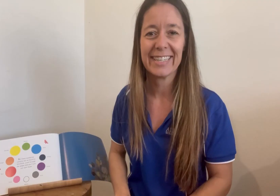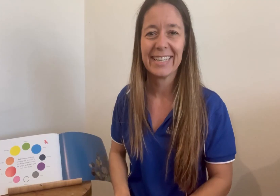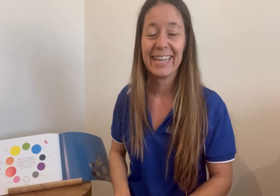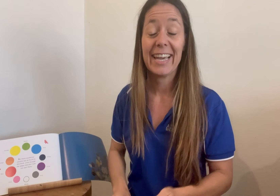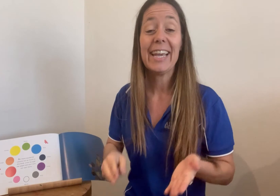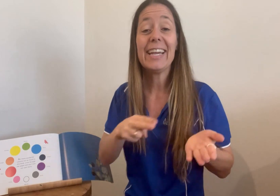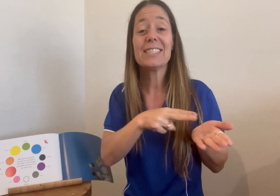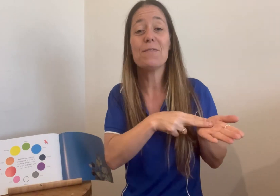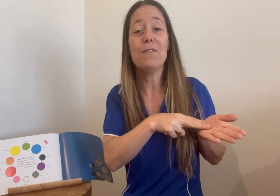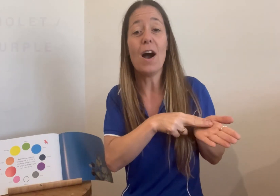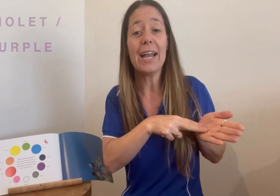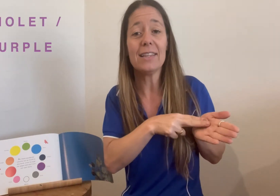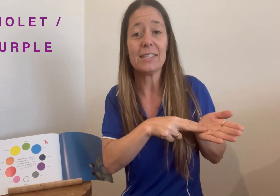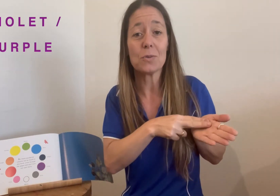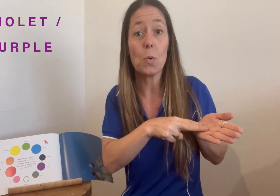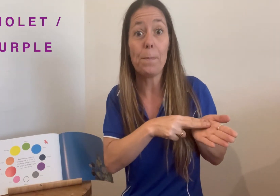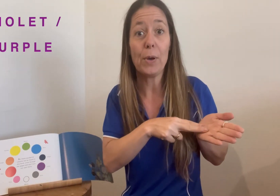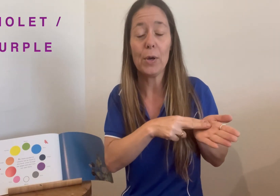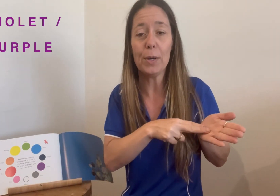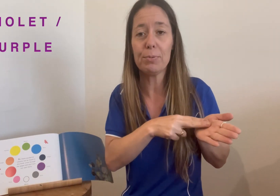It's violet or purple.